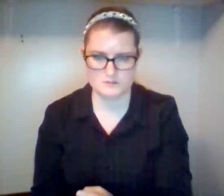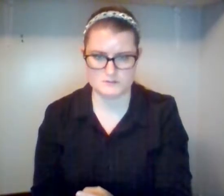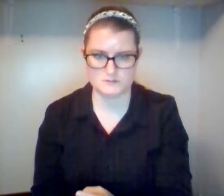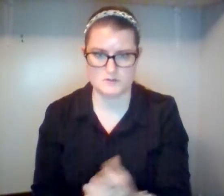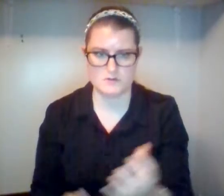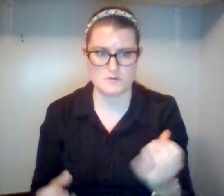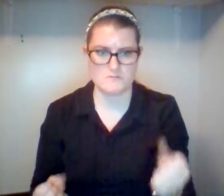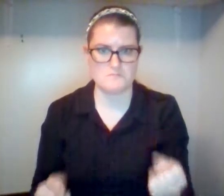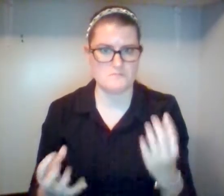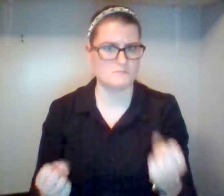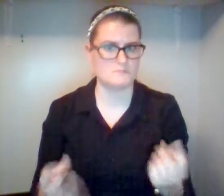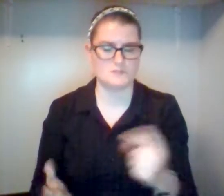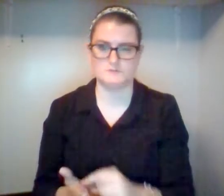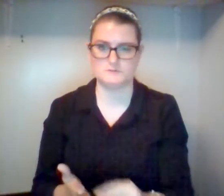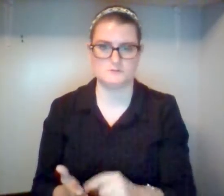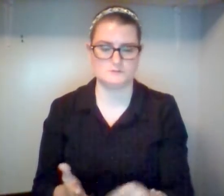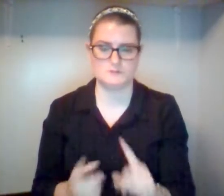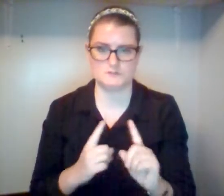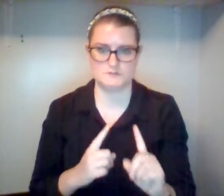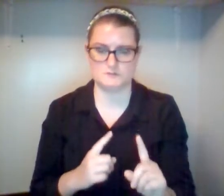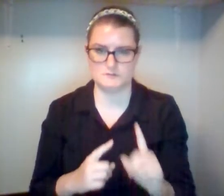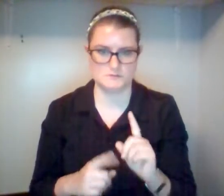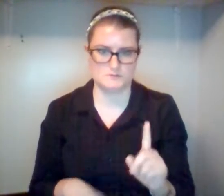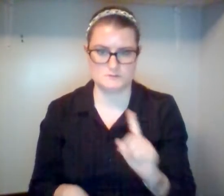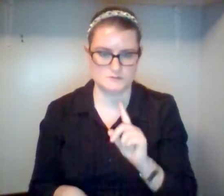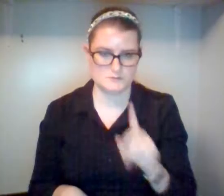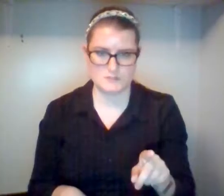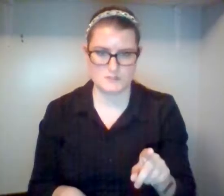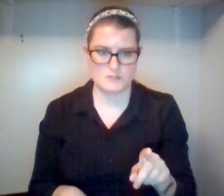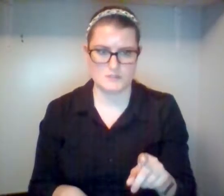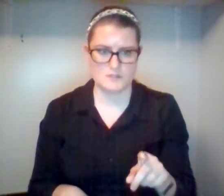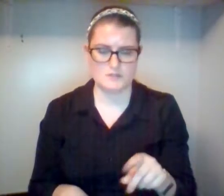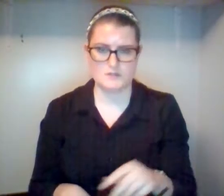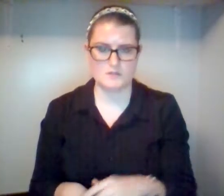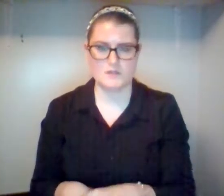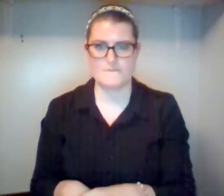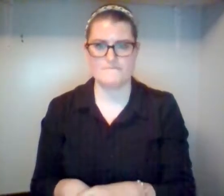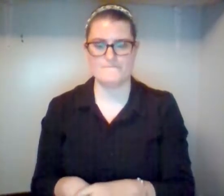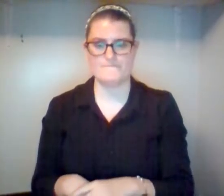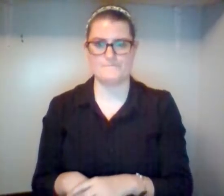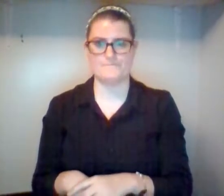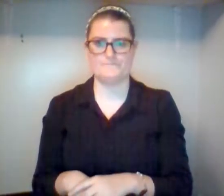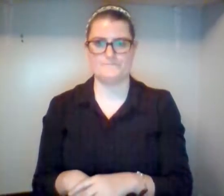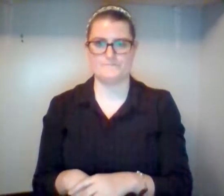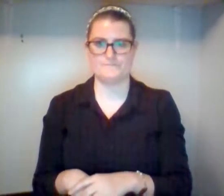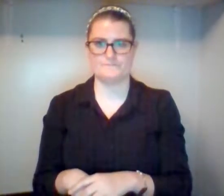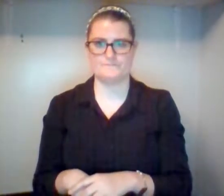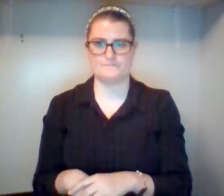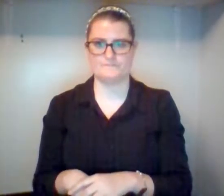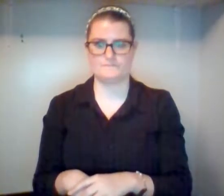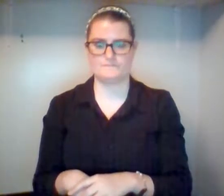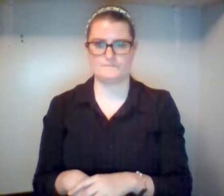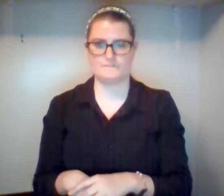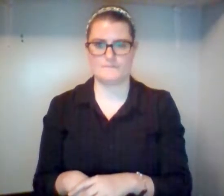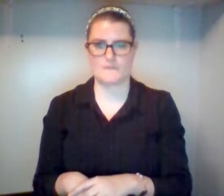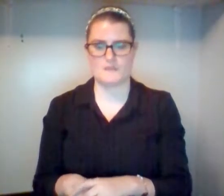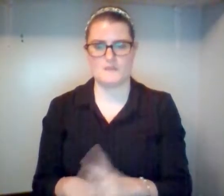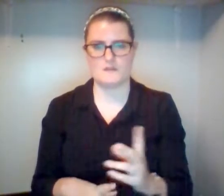that those passages do not want us to relish giving